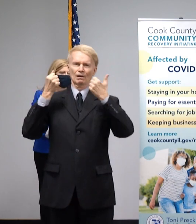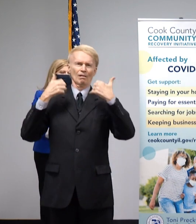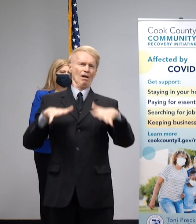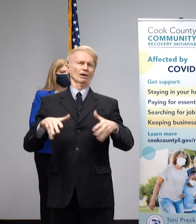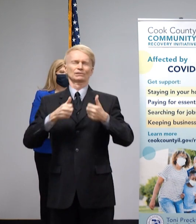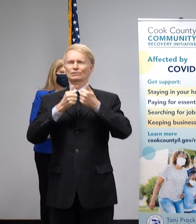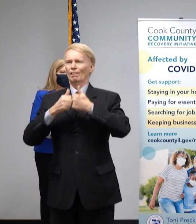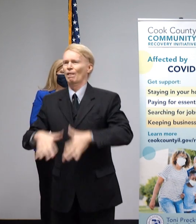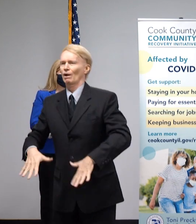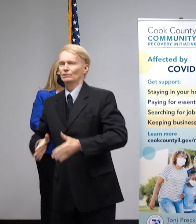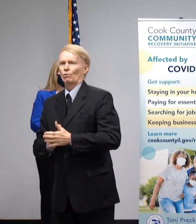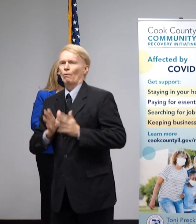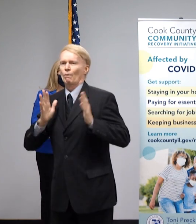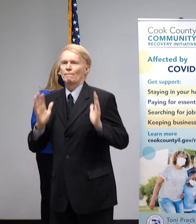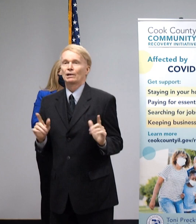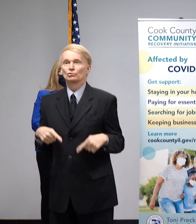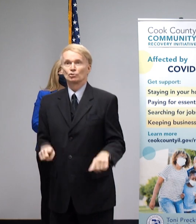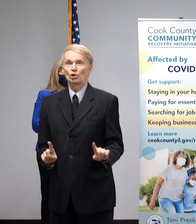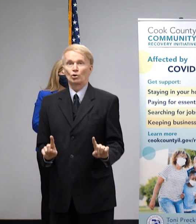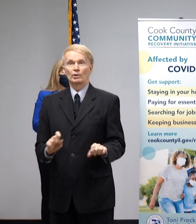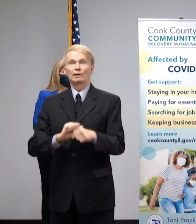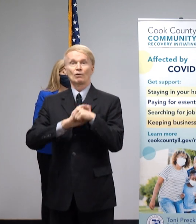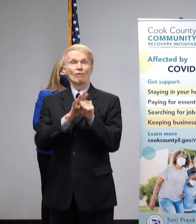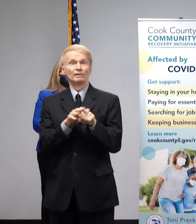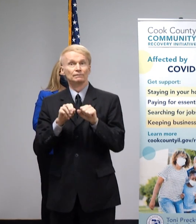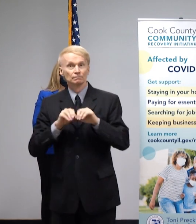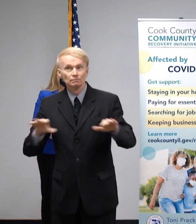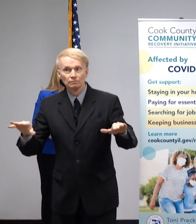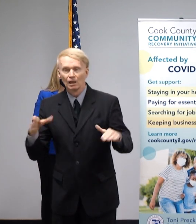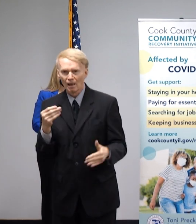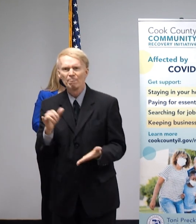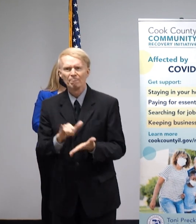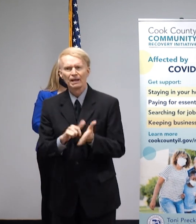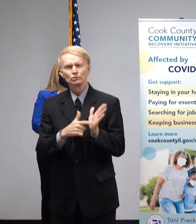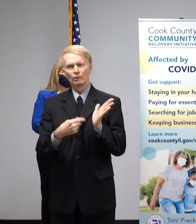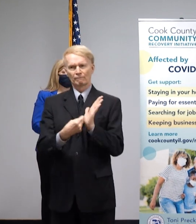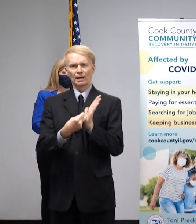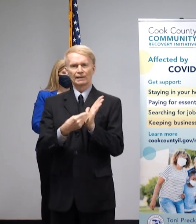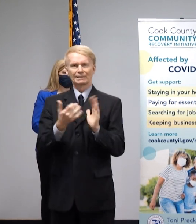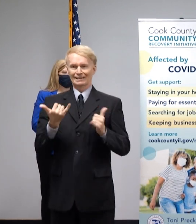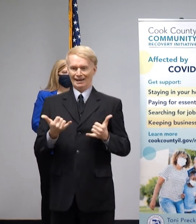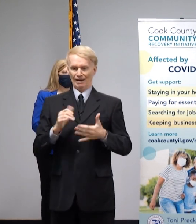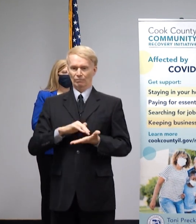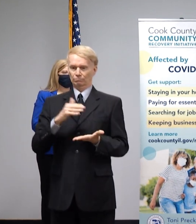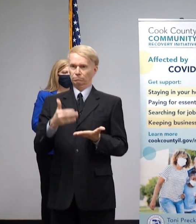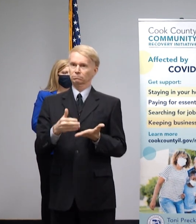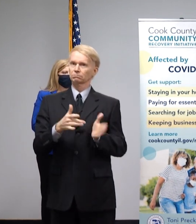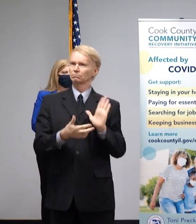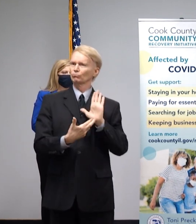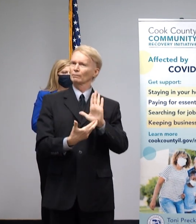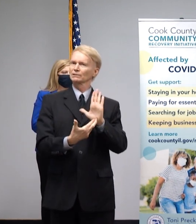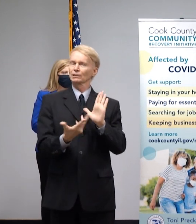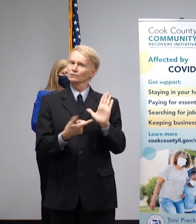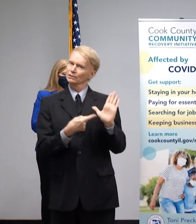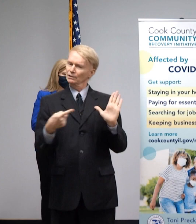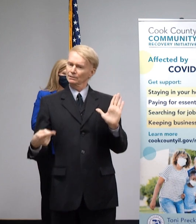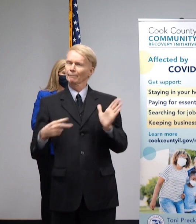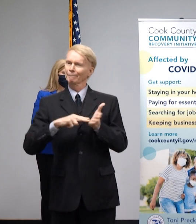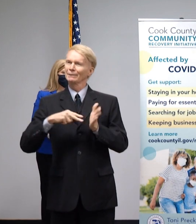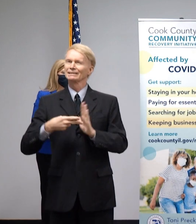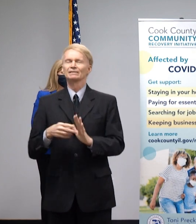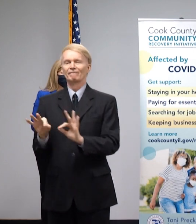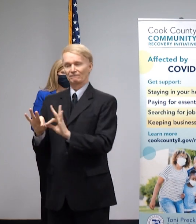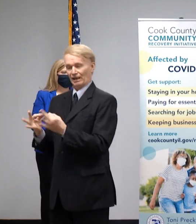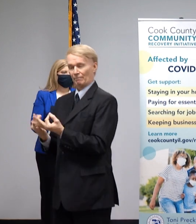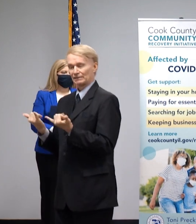pandemic replaced. And that's what this fund represents. It represents understanding that families will get through